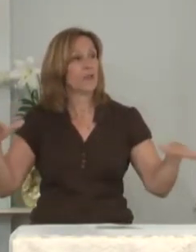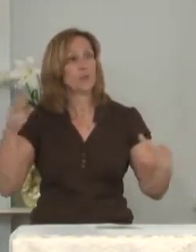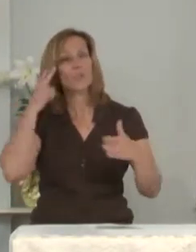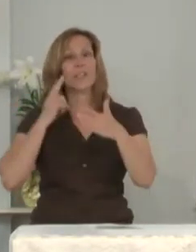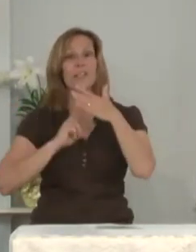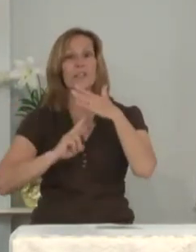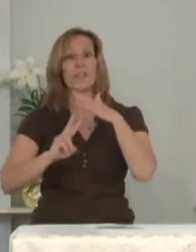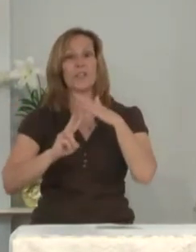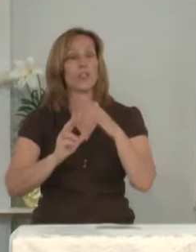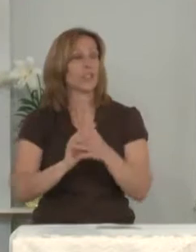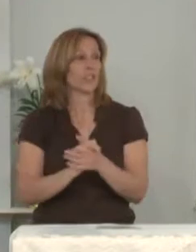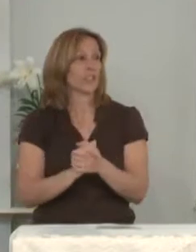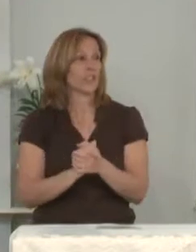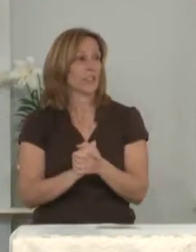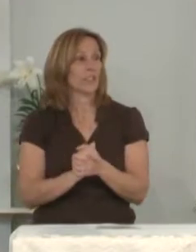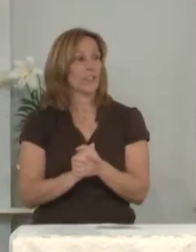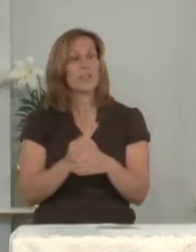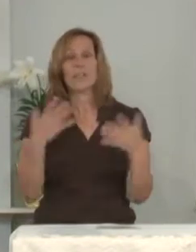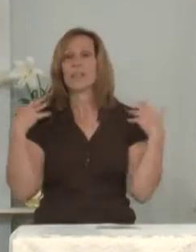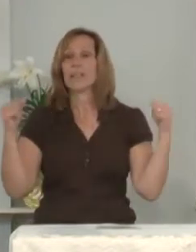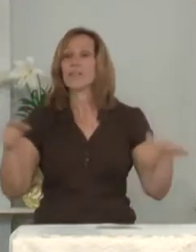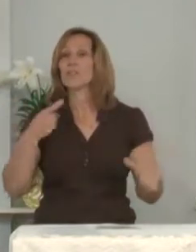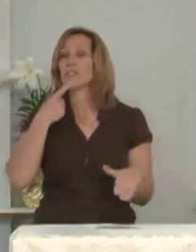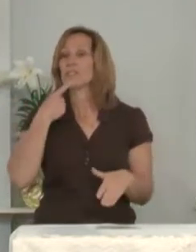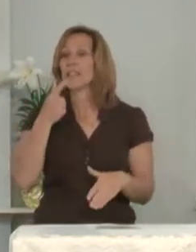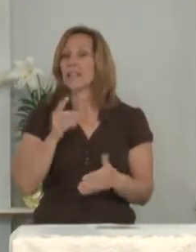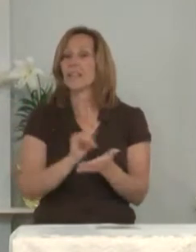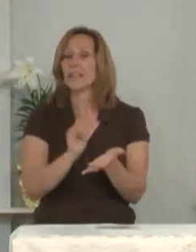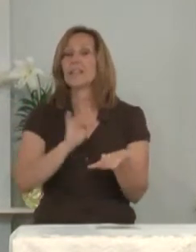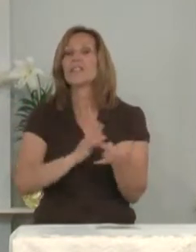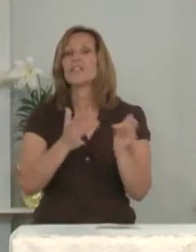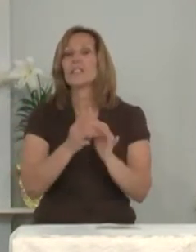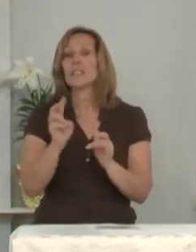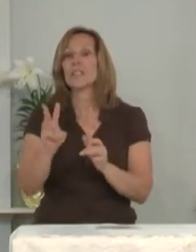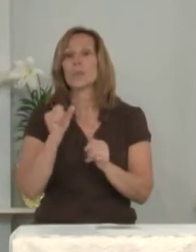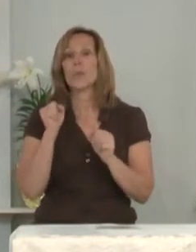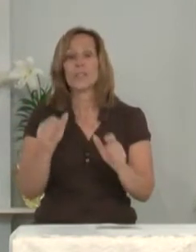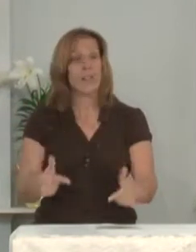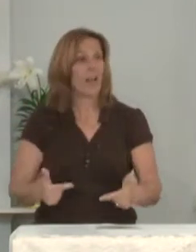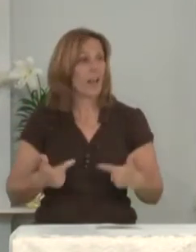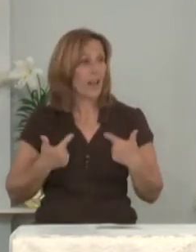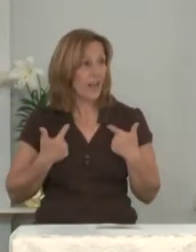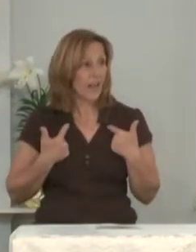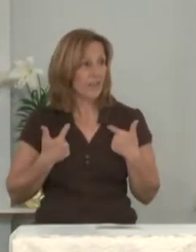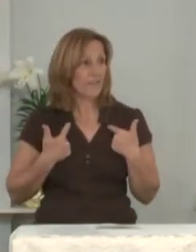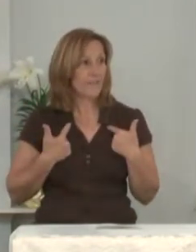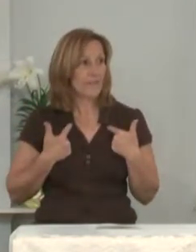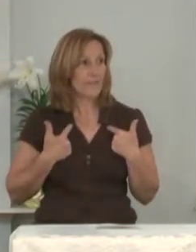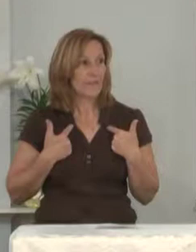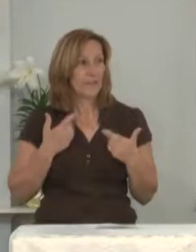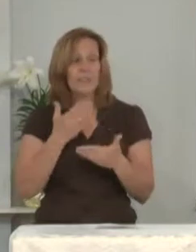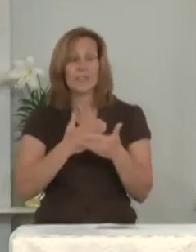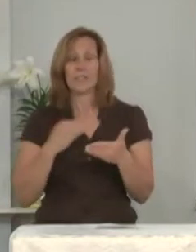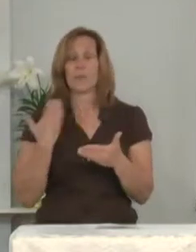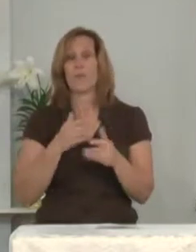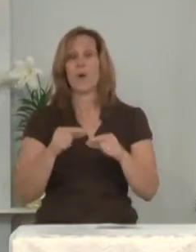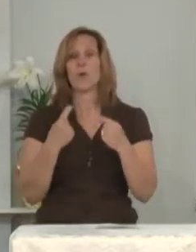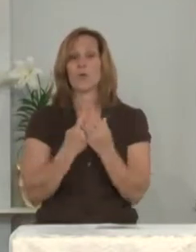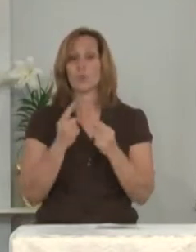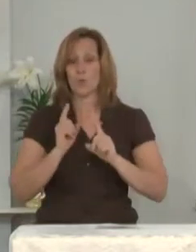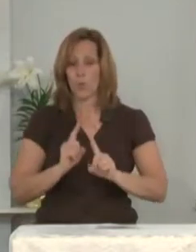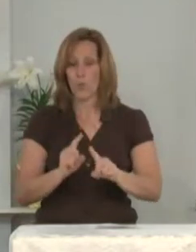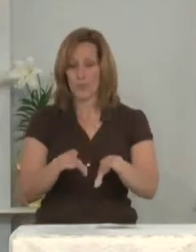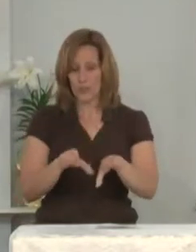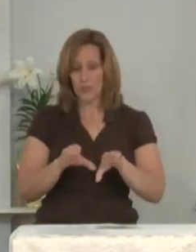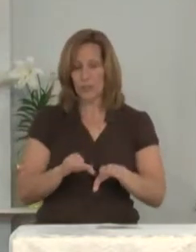vision. The angels said that Jesus was alive. So some of our group went